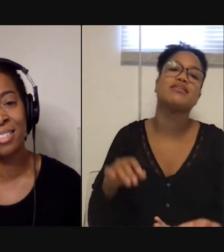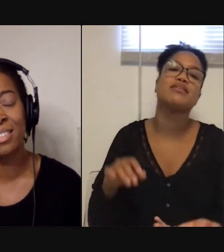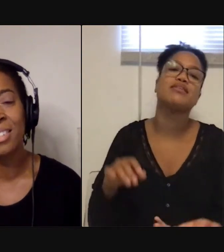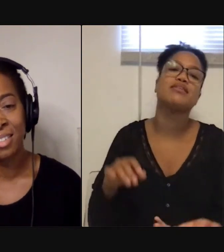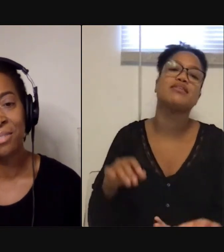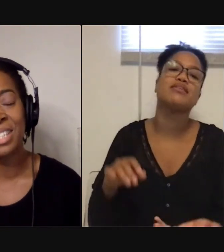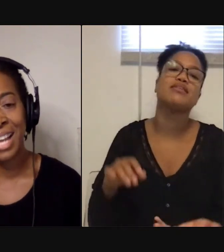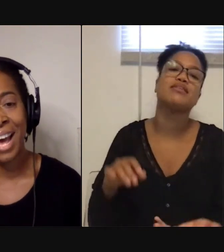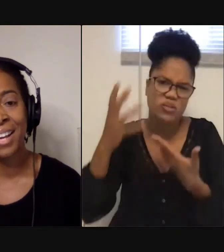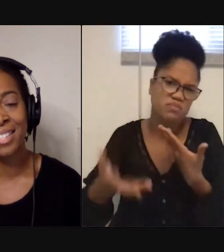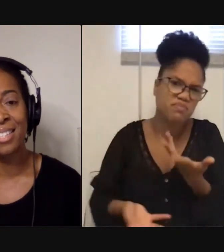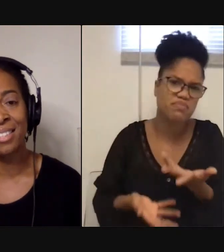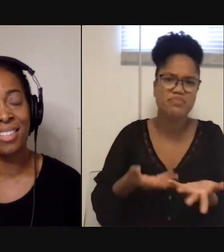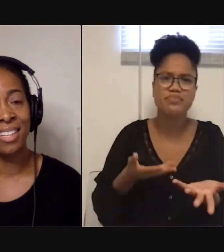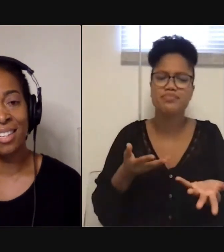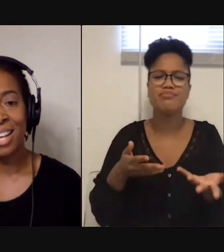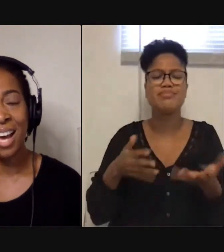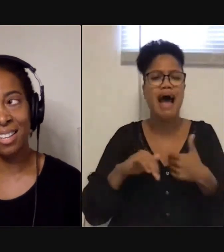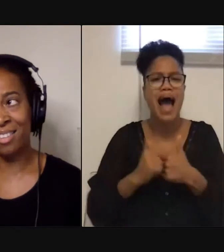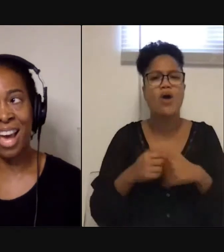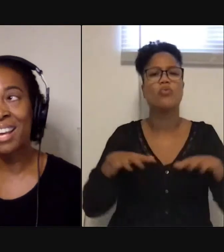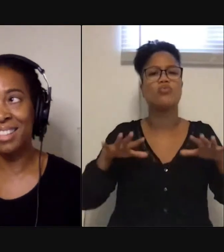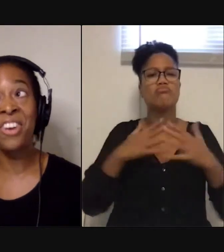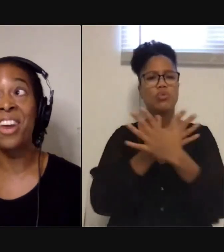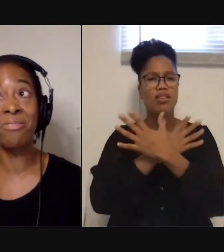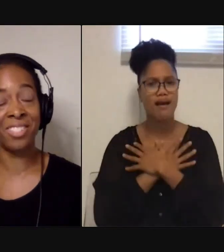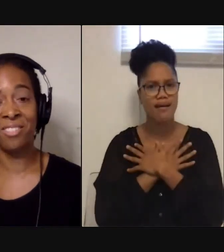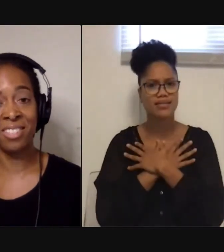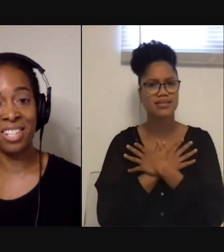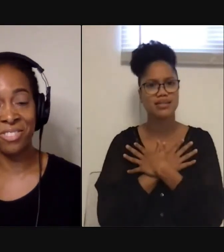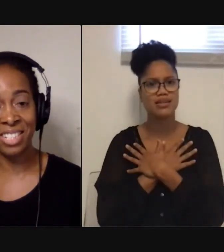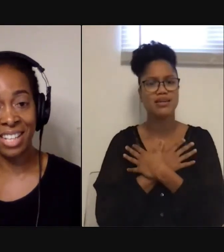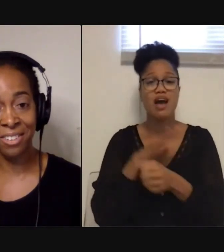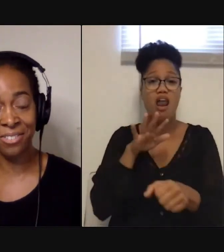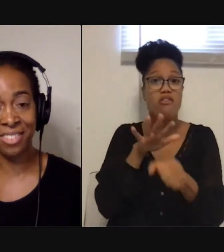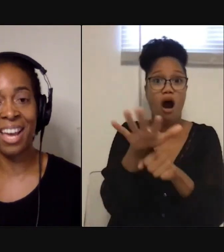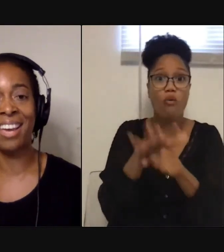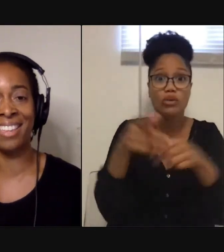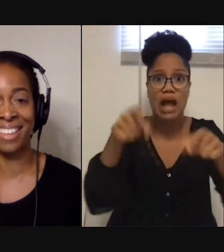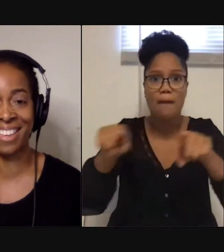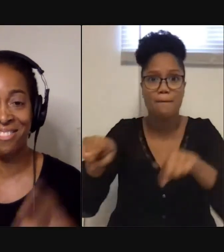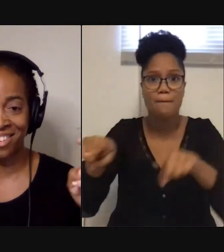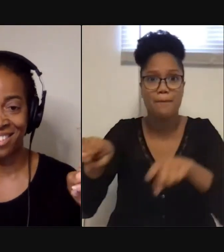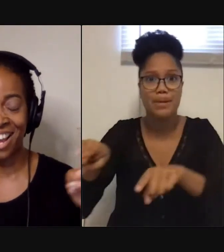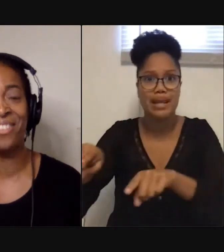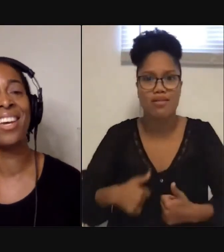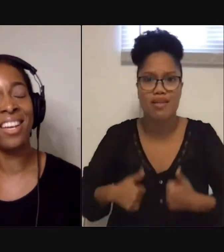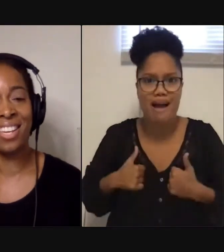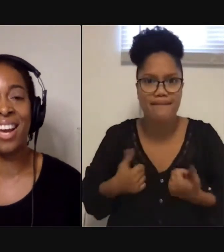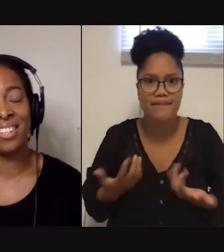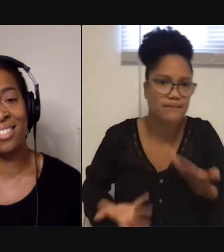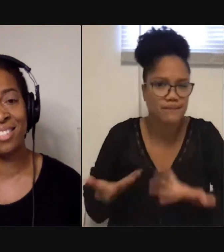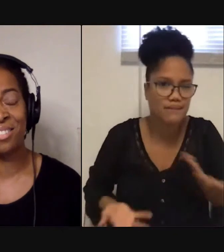to relax and not, enough was going on in real life that, real life,